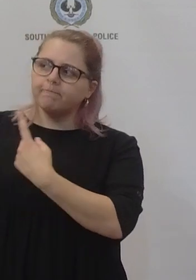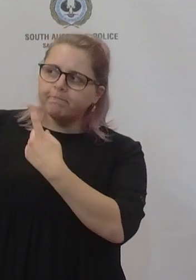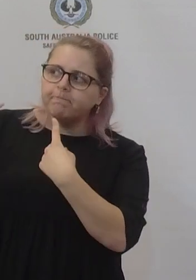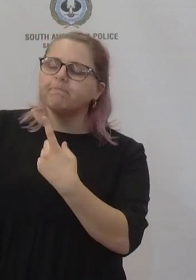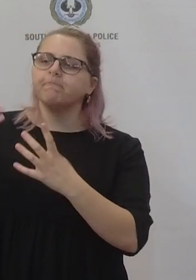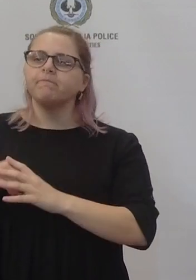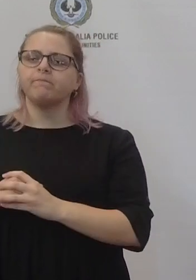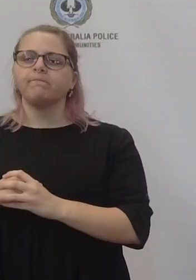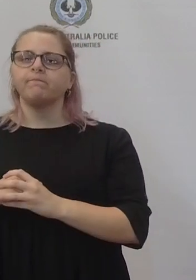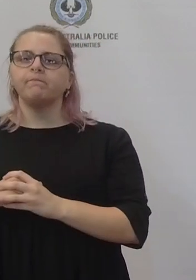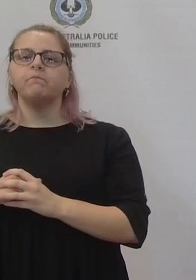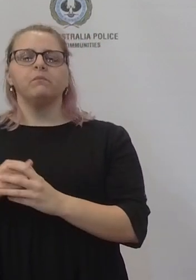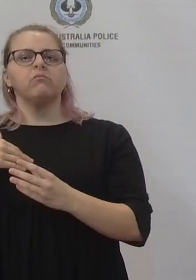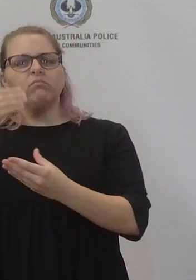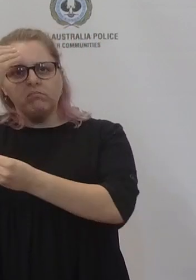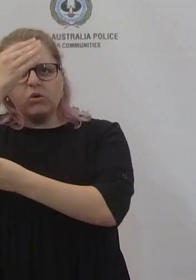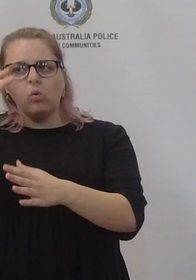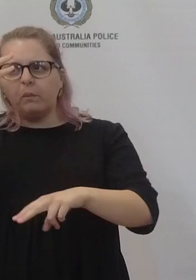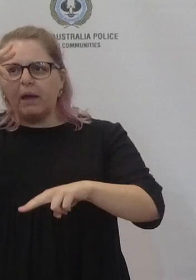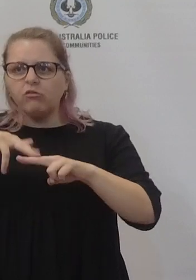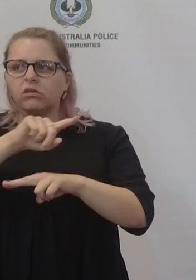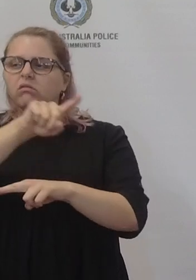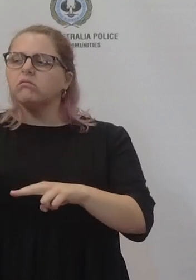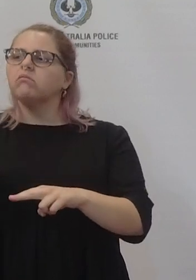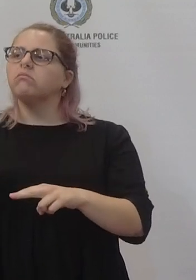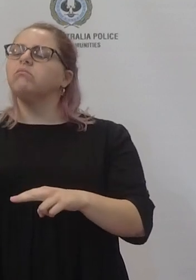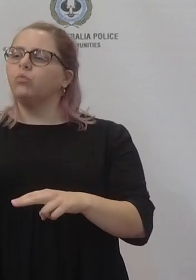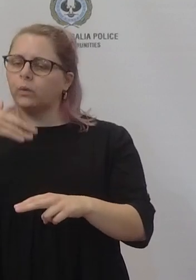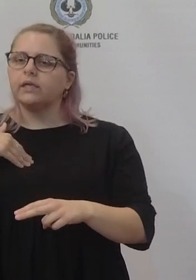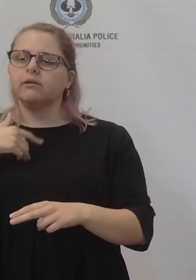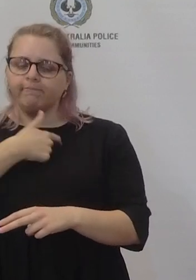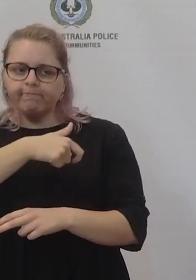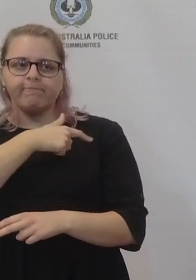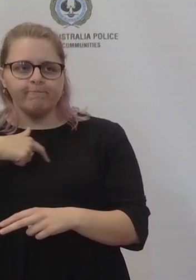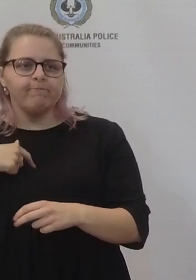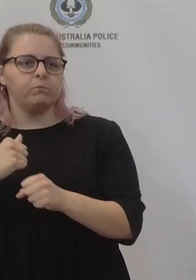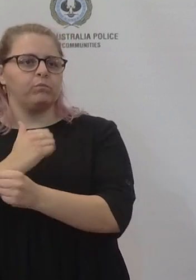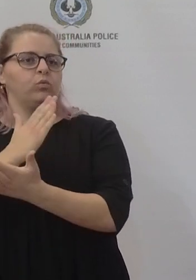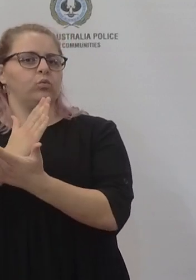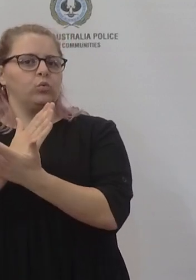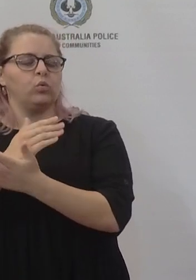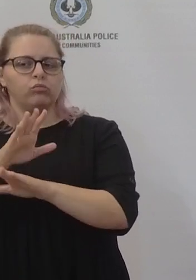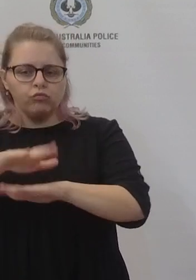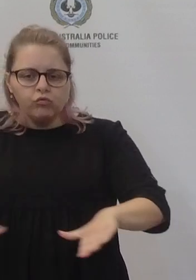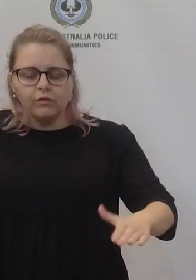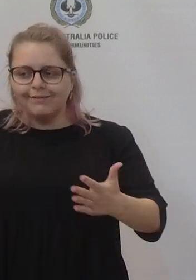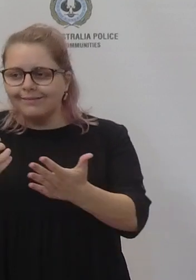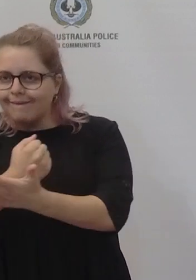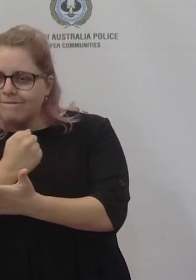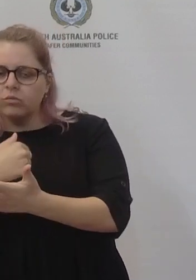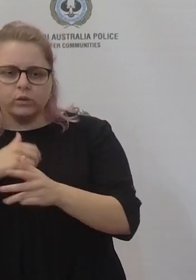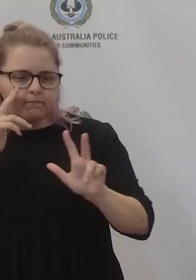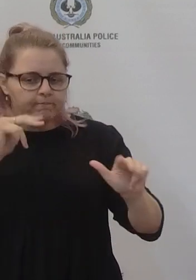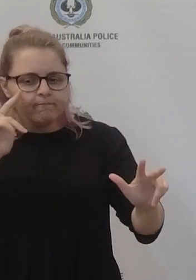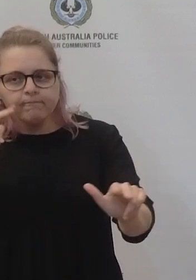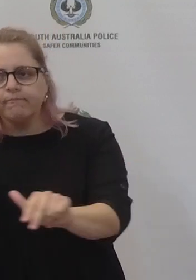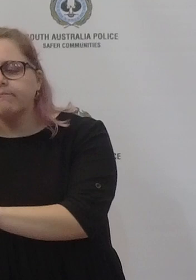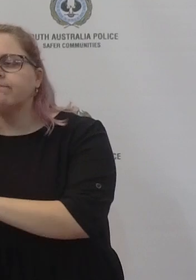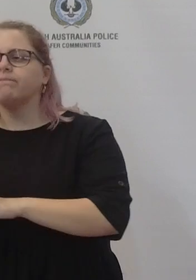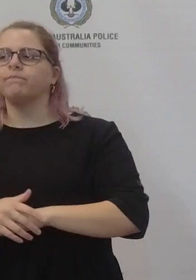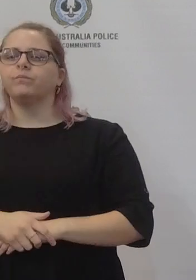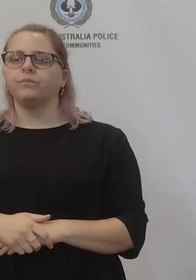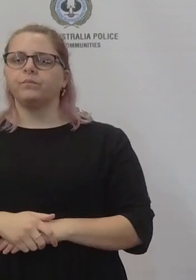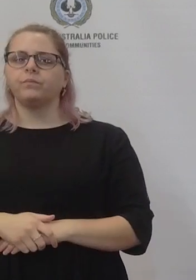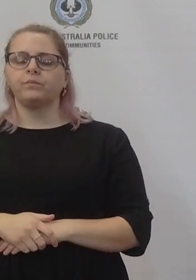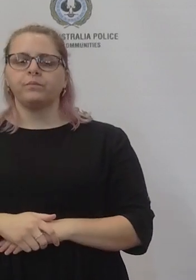very very seriously and the most vulnerable members of our school communities and preschool communities are a constant